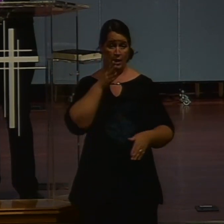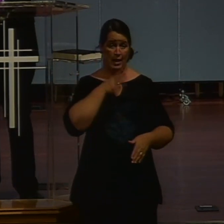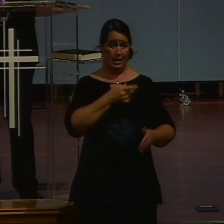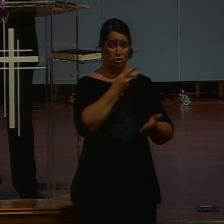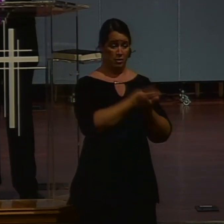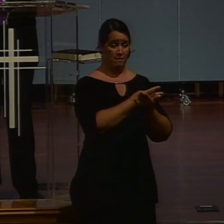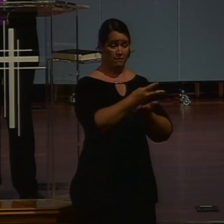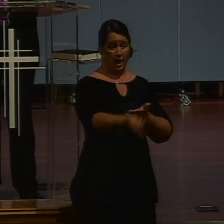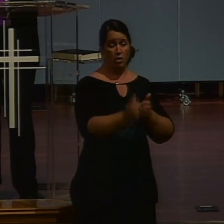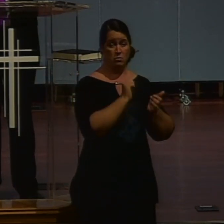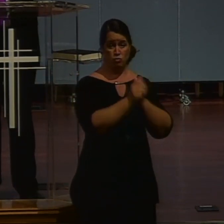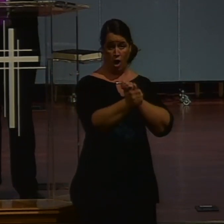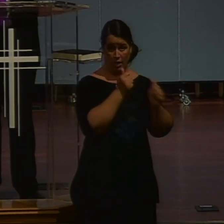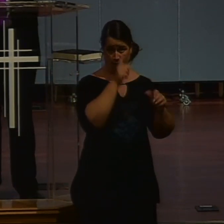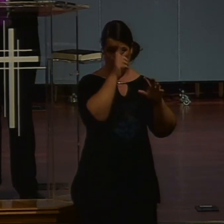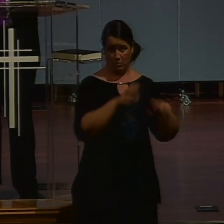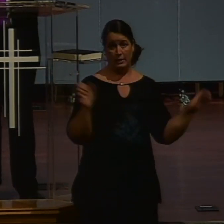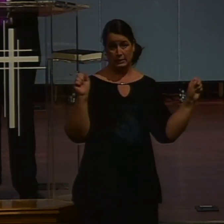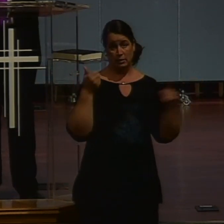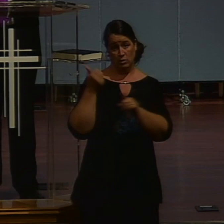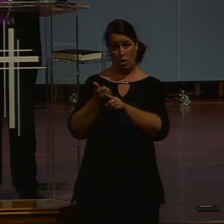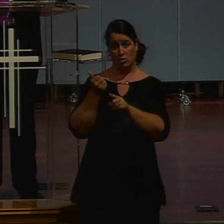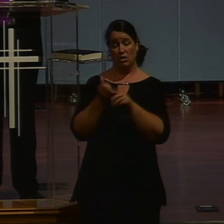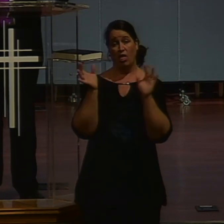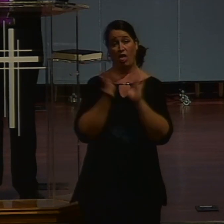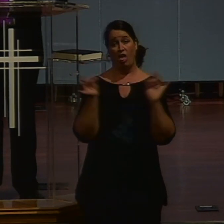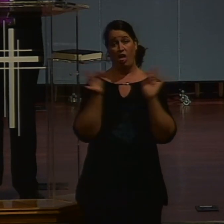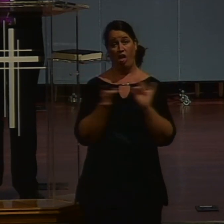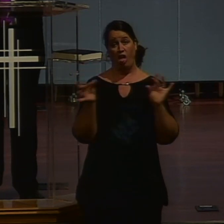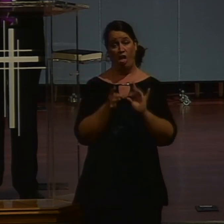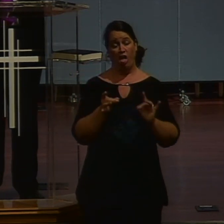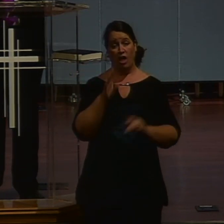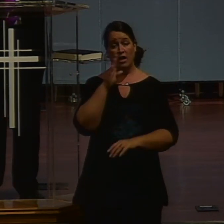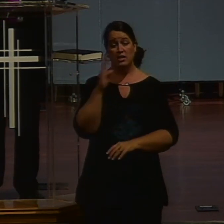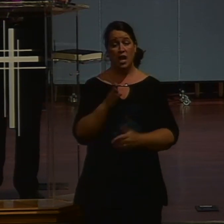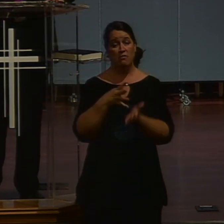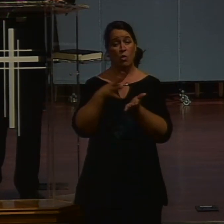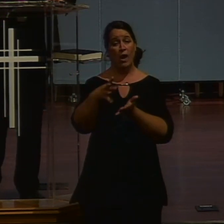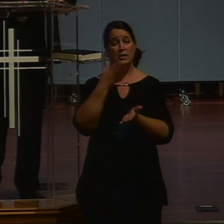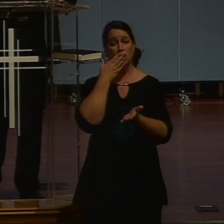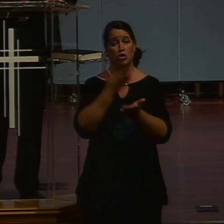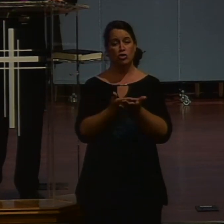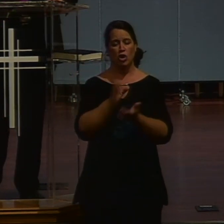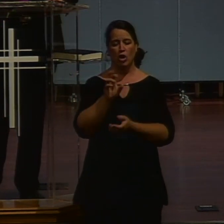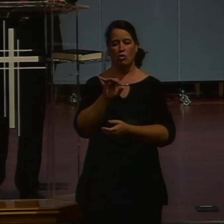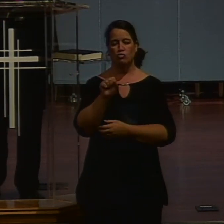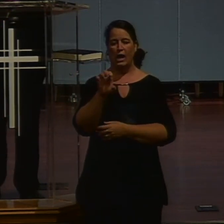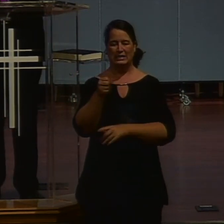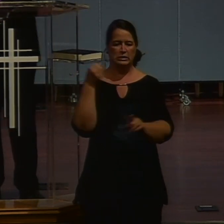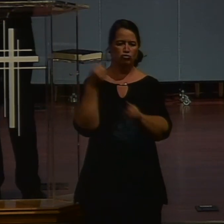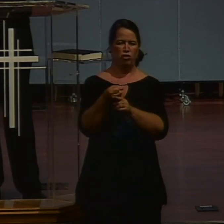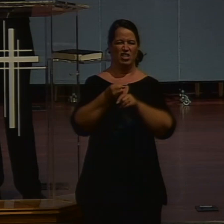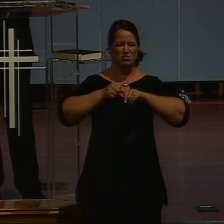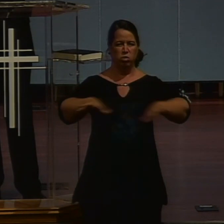presidential candidate and she made this statement. Remember, the old adage says never waste a good crisis. And